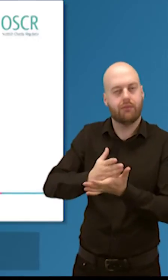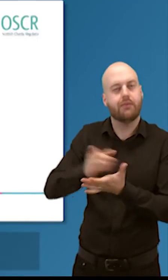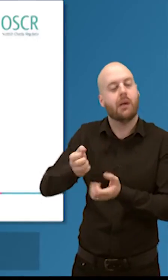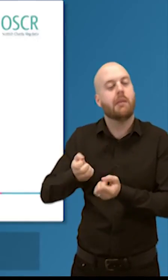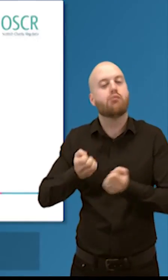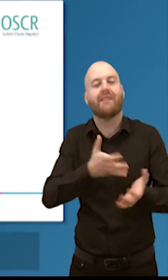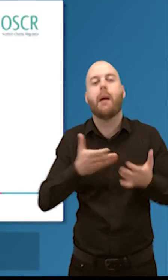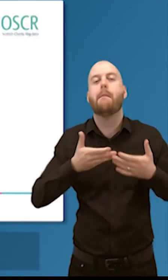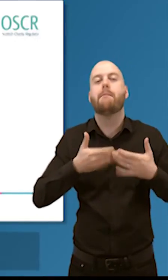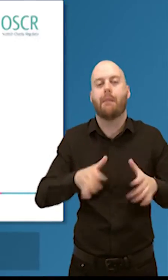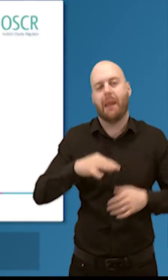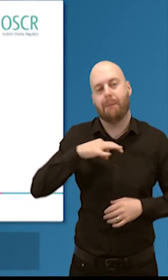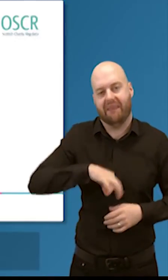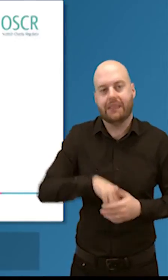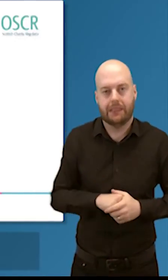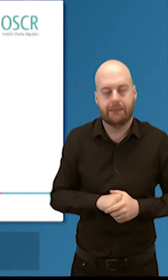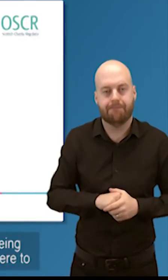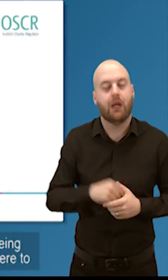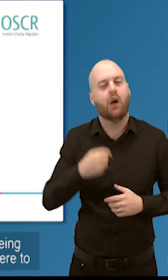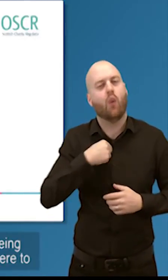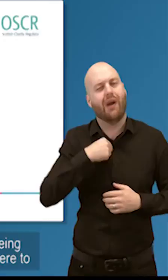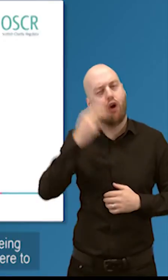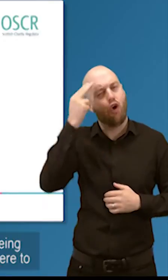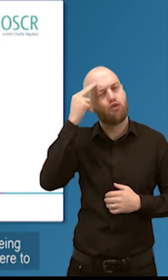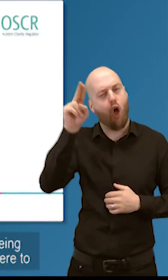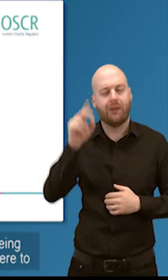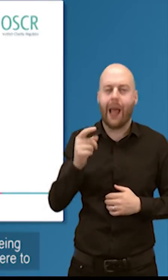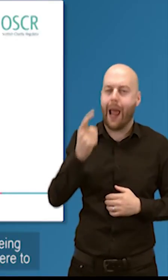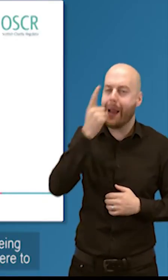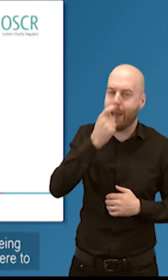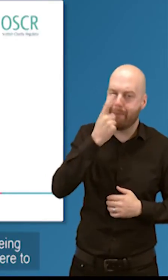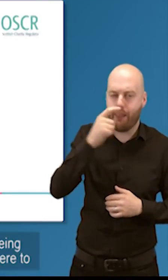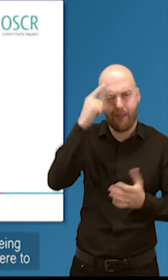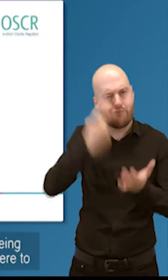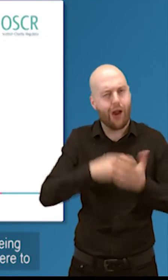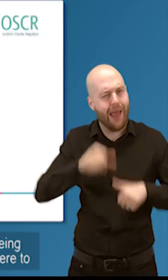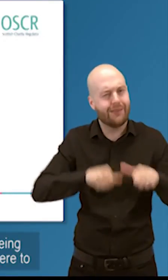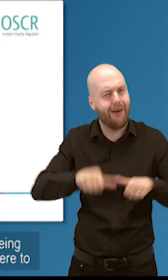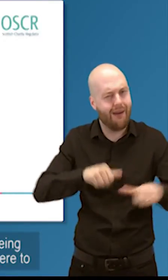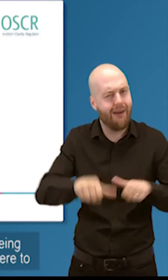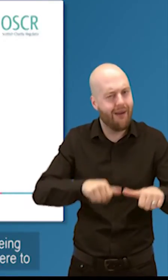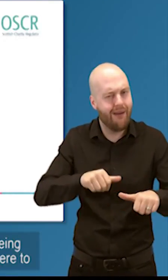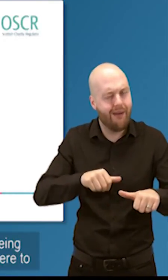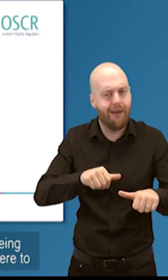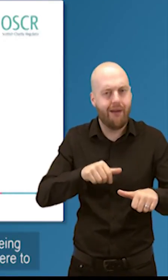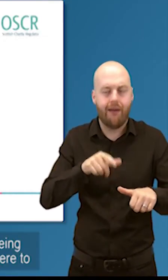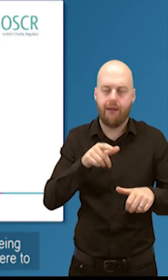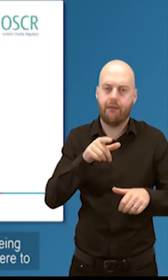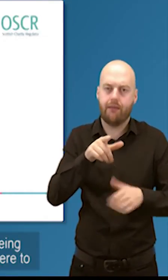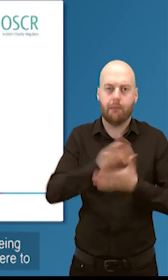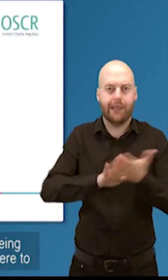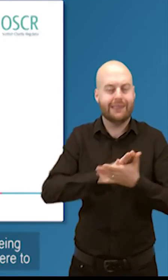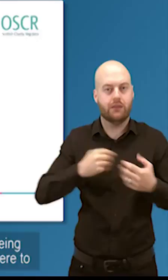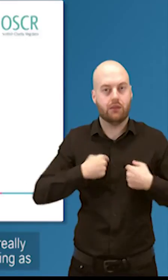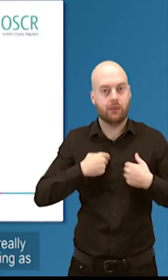and I think that says quite a lot. That's about us making sure that we're not just being very functional in our regulatory duties.